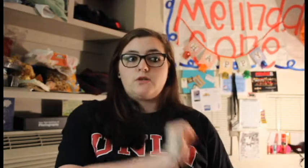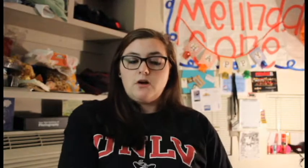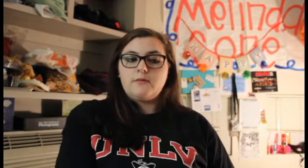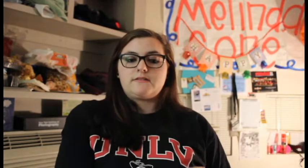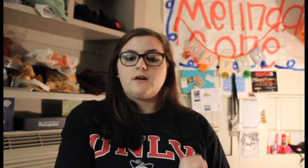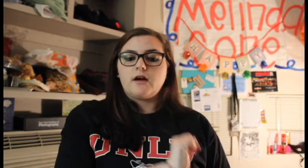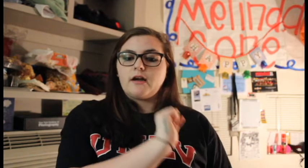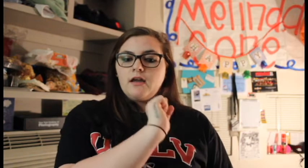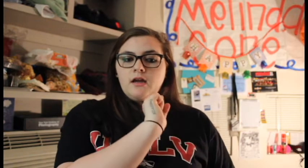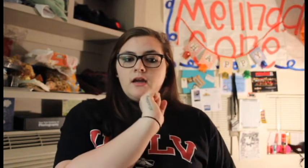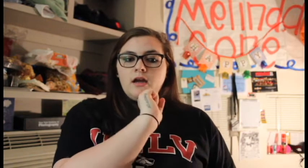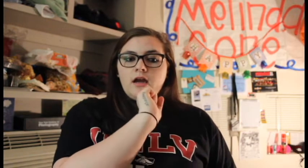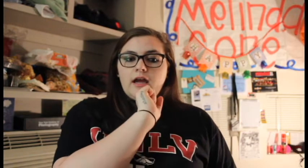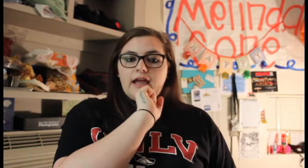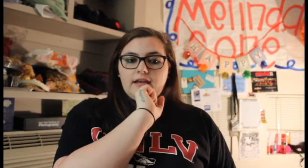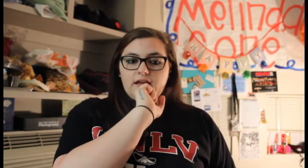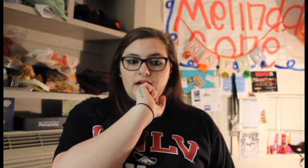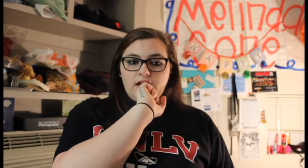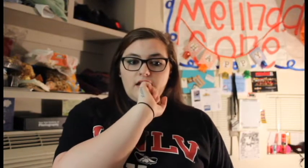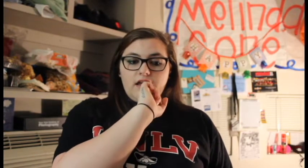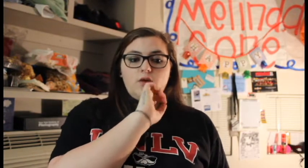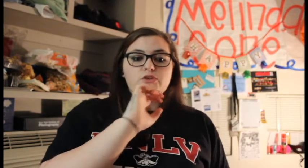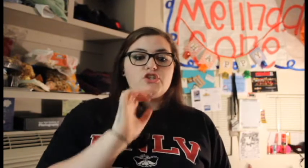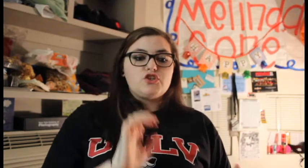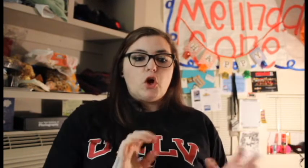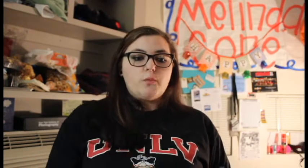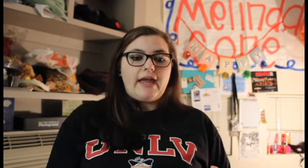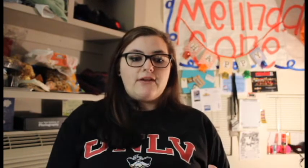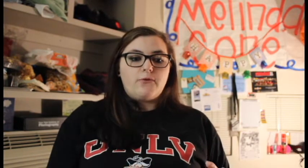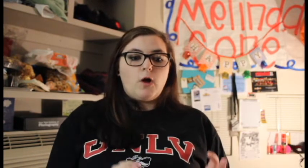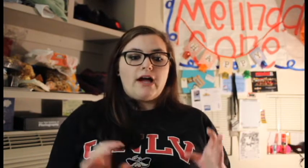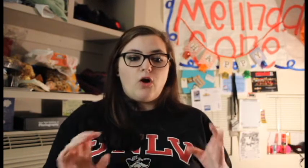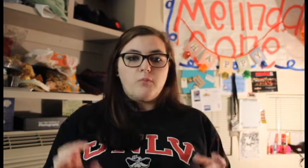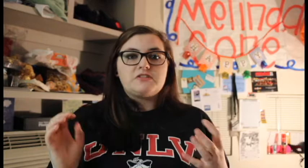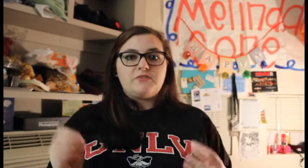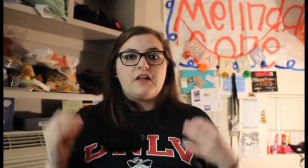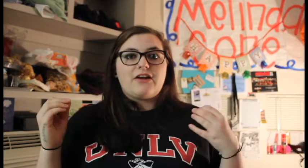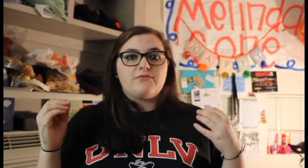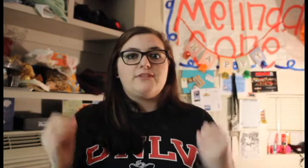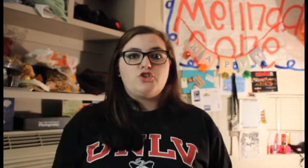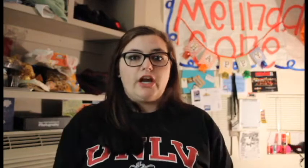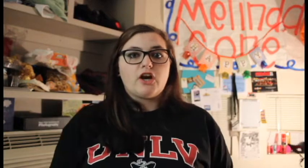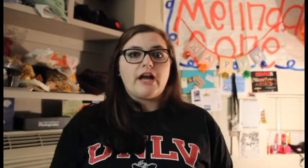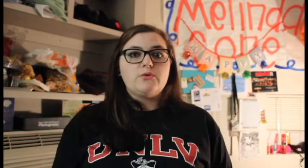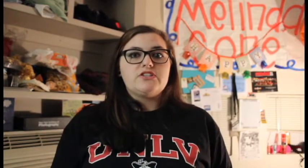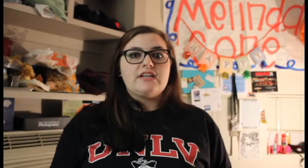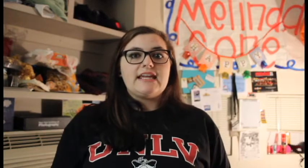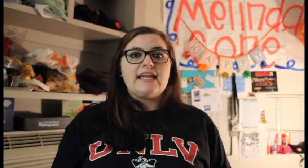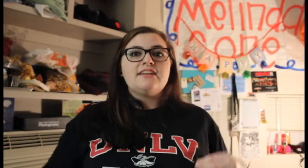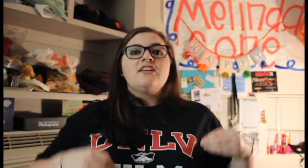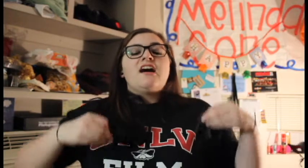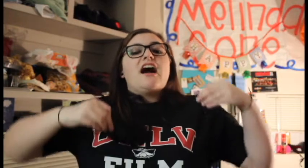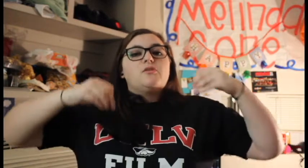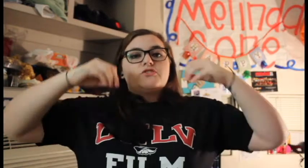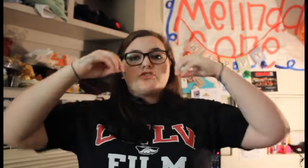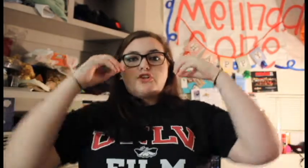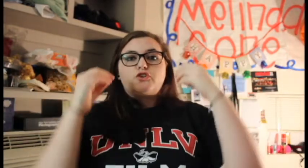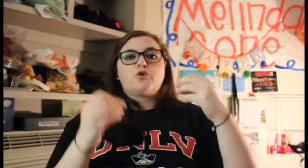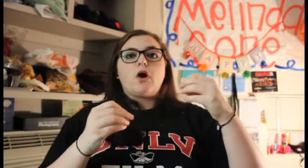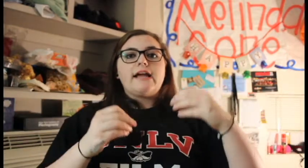on my scar and it was so painful I almost fell out of the chair I was sitting in. I almost started crying